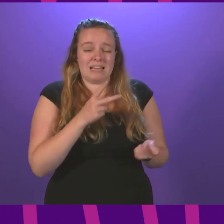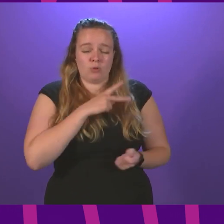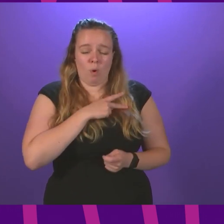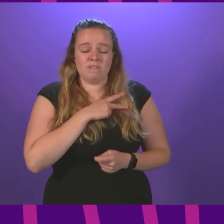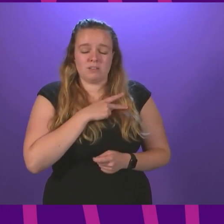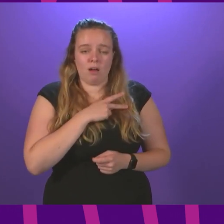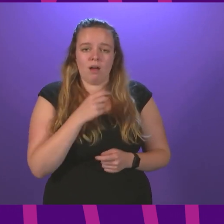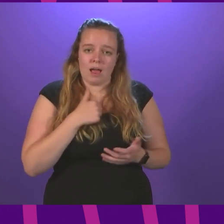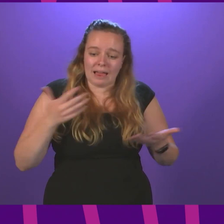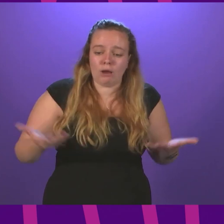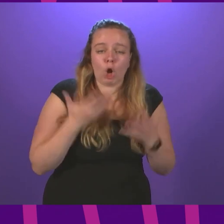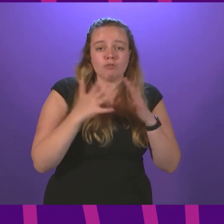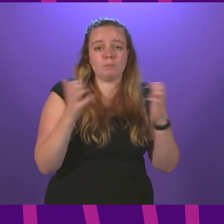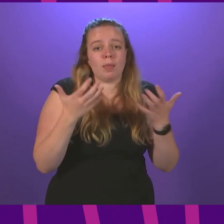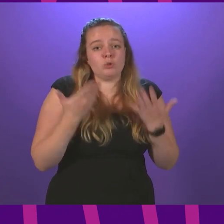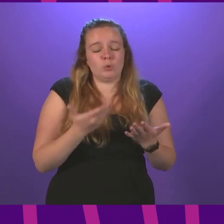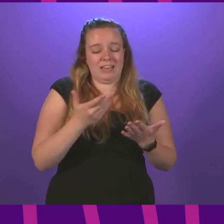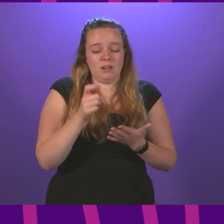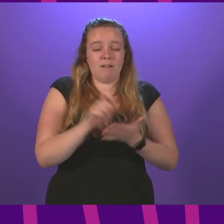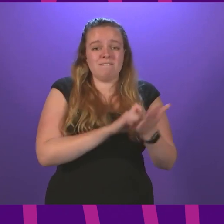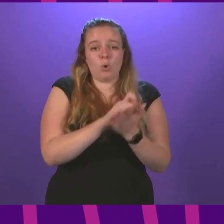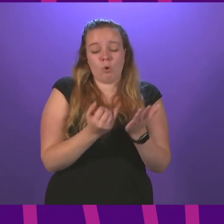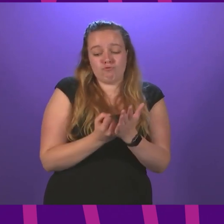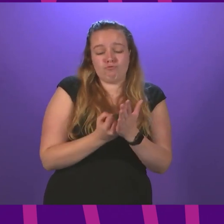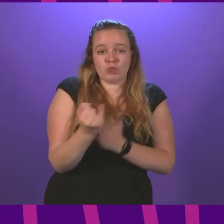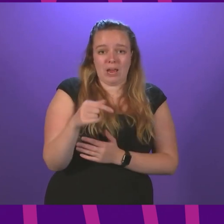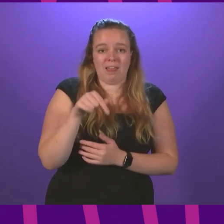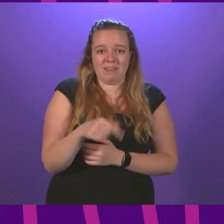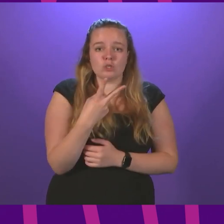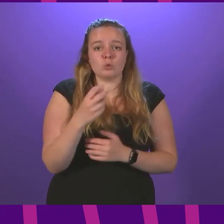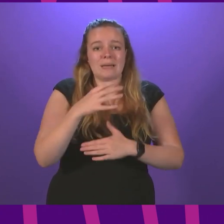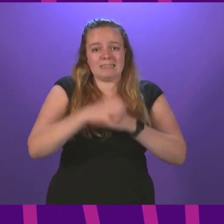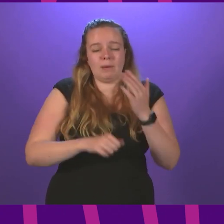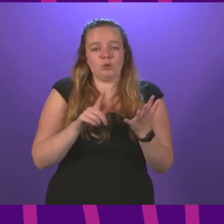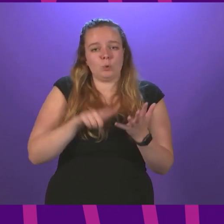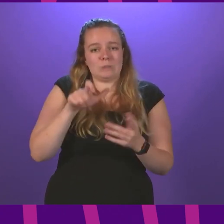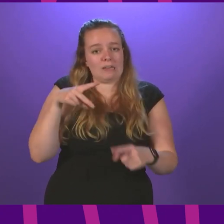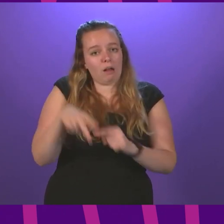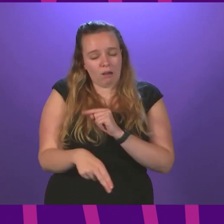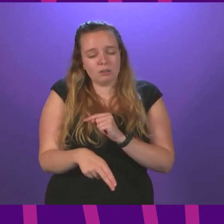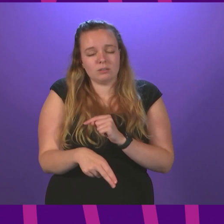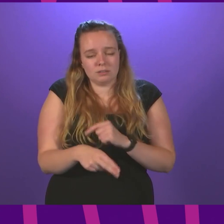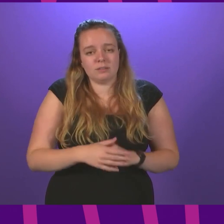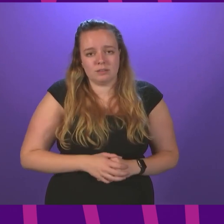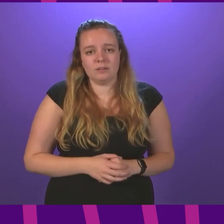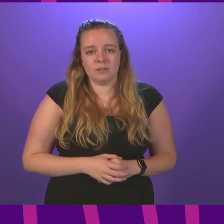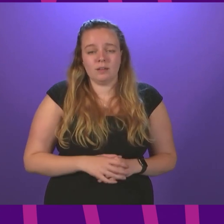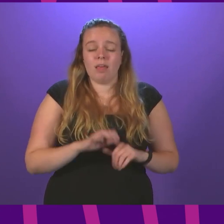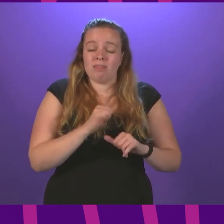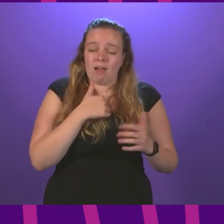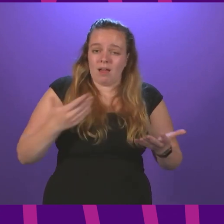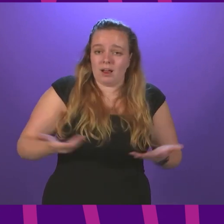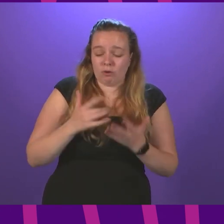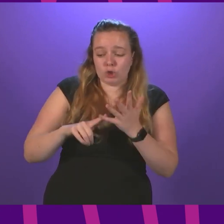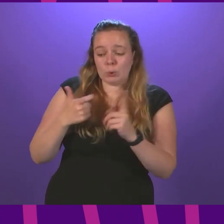I urge Parliament today to vote to reject this £20 universal credit cut. And then I urge the